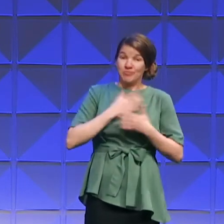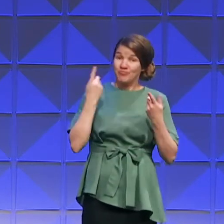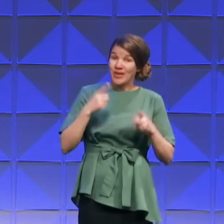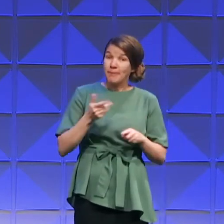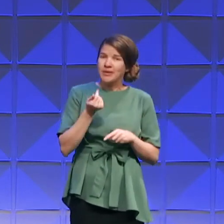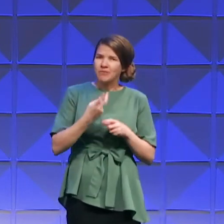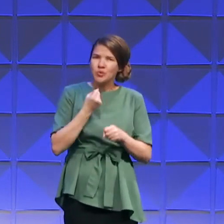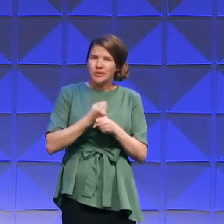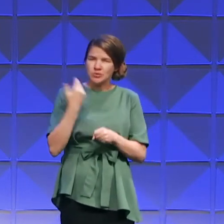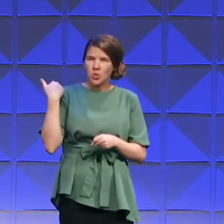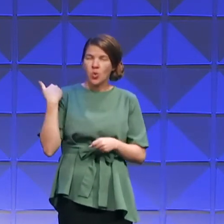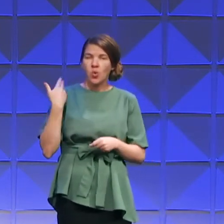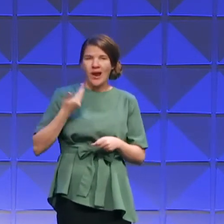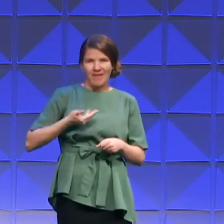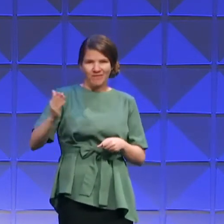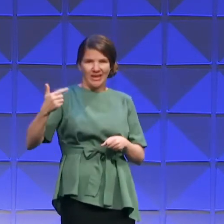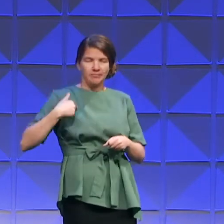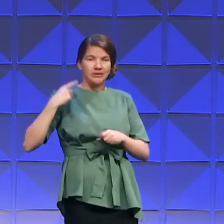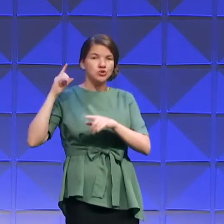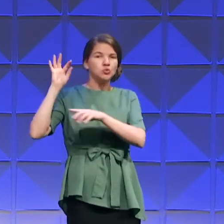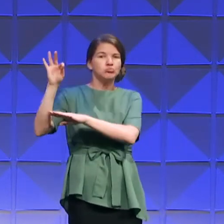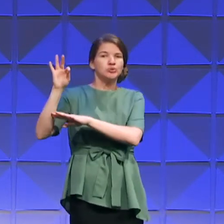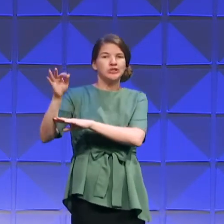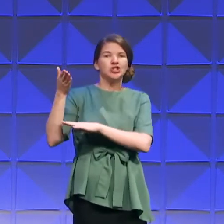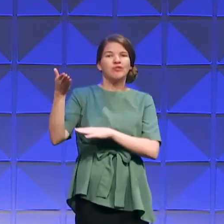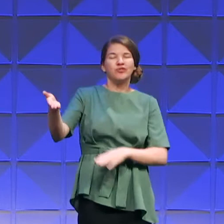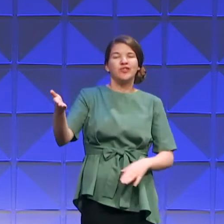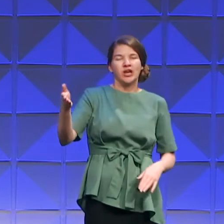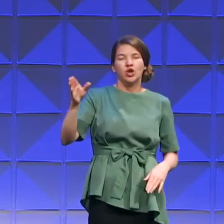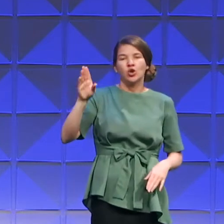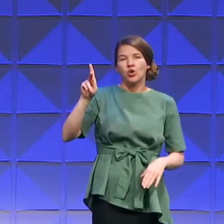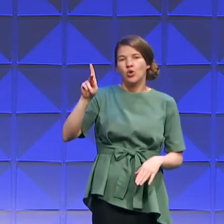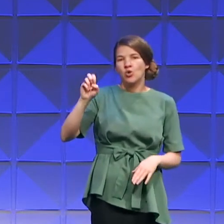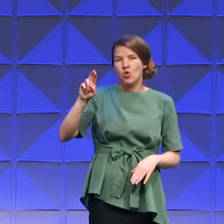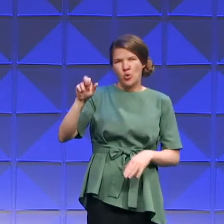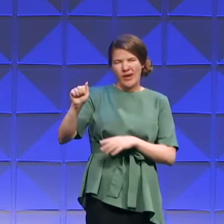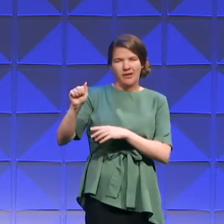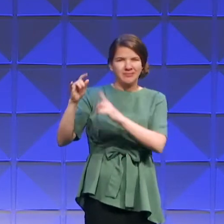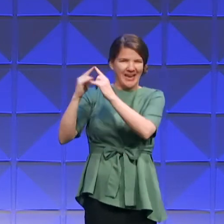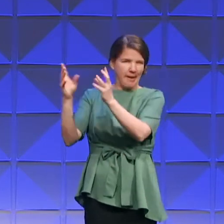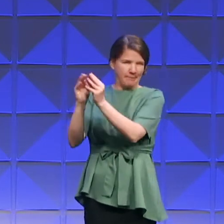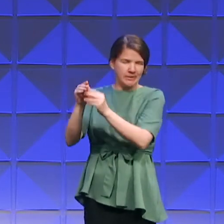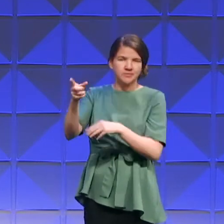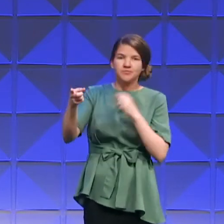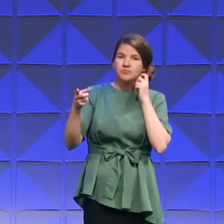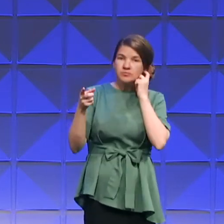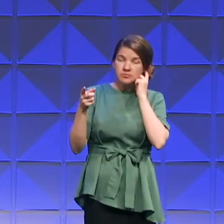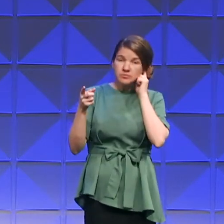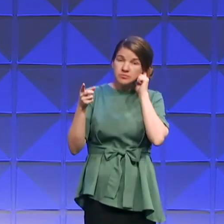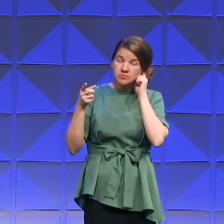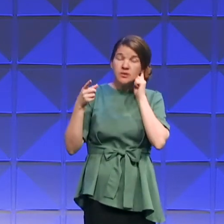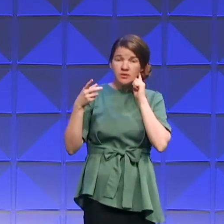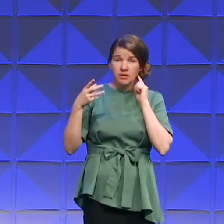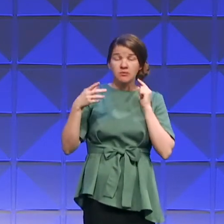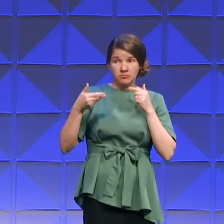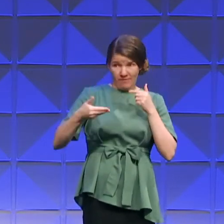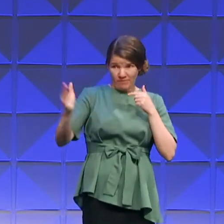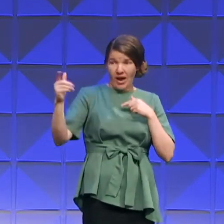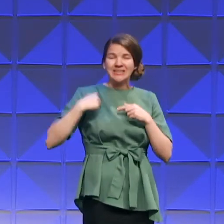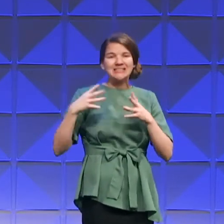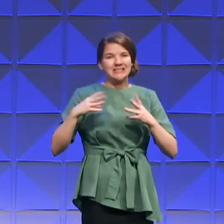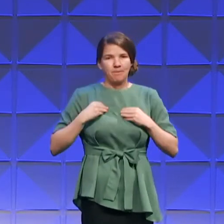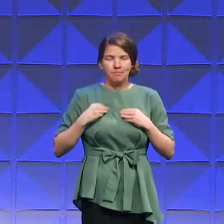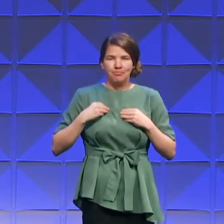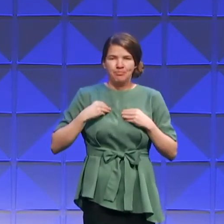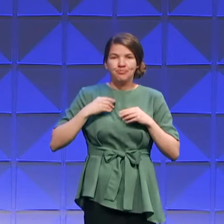invited to preach a camp meeting in Korea, and I accepted it. And I went there and was there for